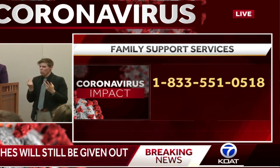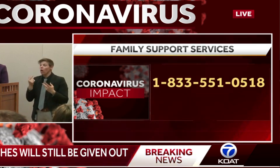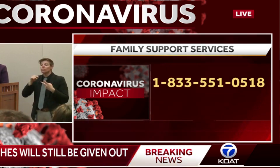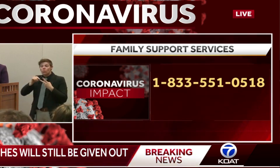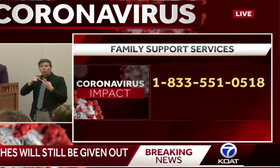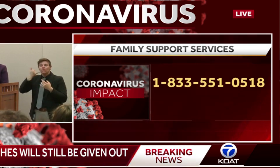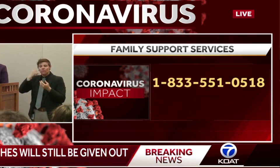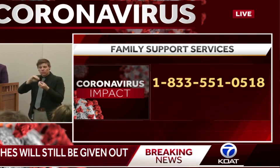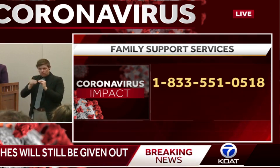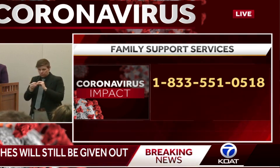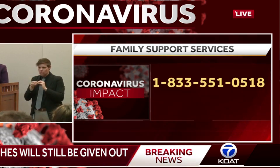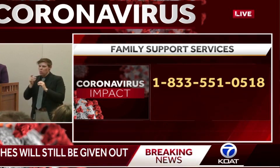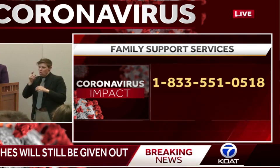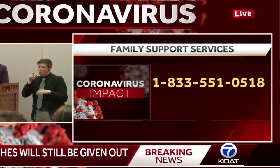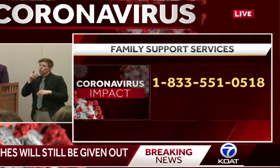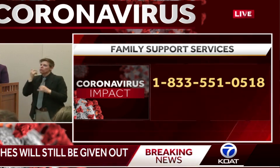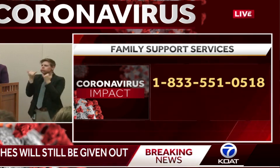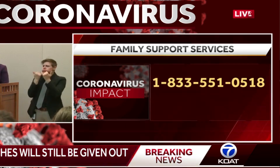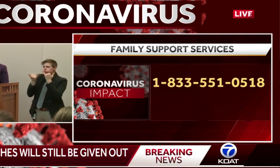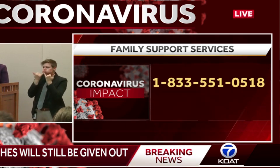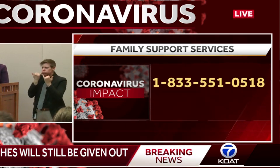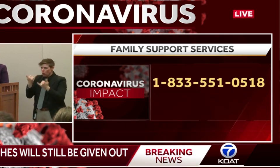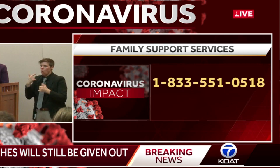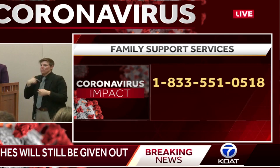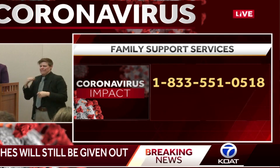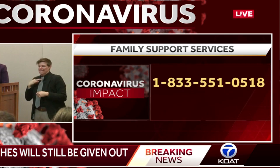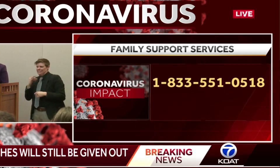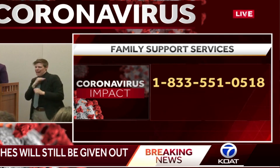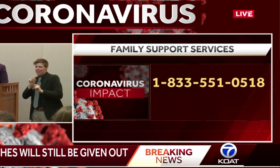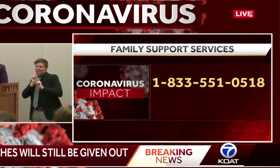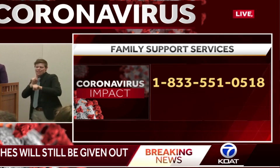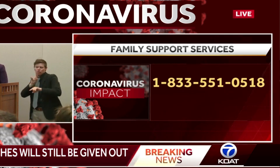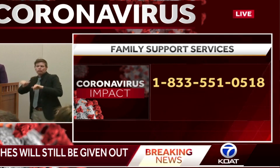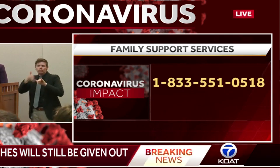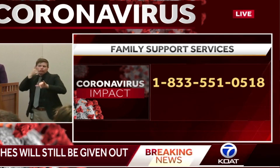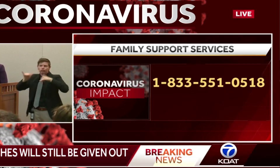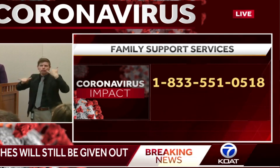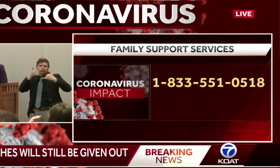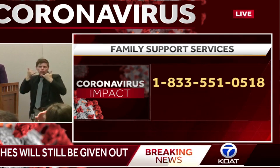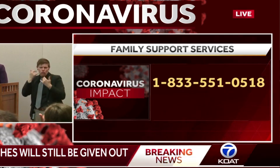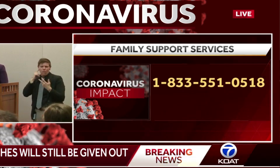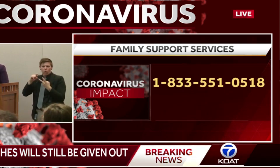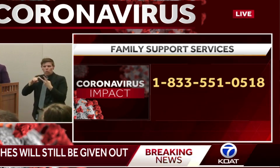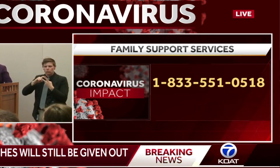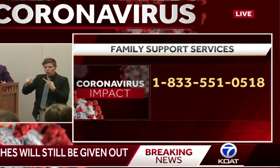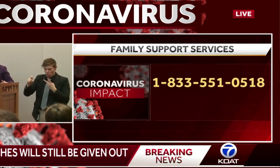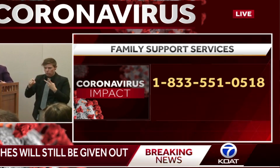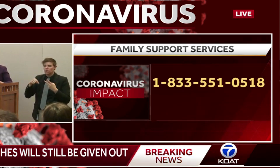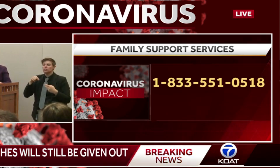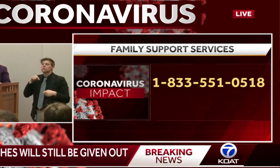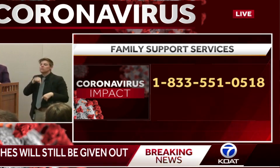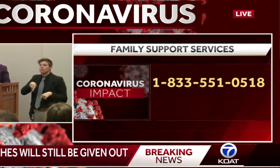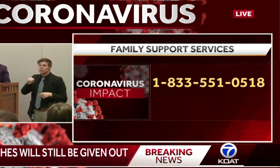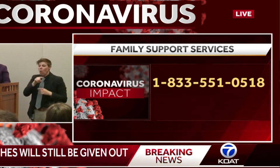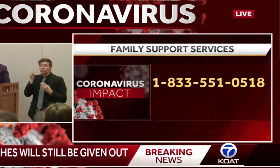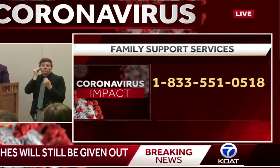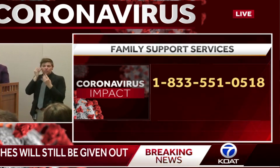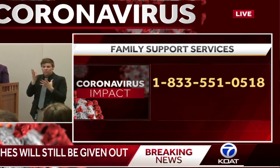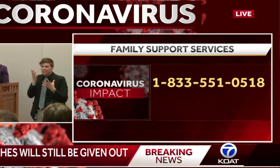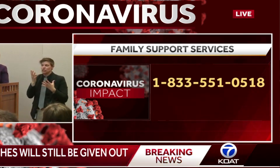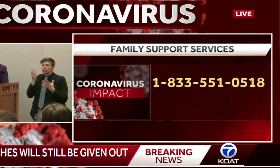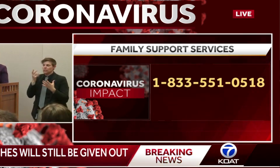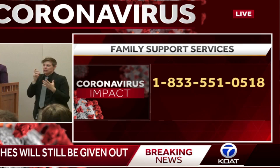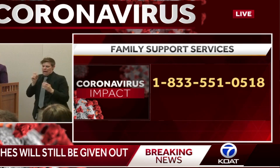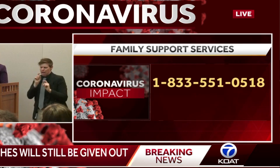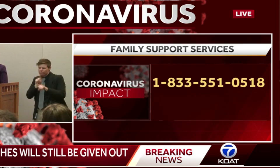dedicated, we've assigned staff, we're providing education, we're loading up all of this information, we're connecting all of our partners.